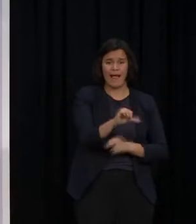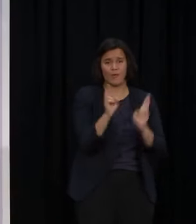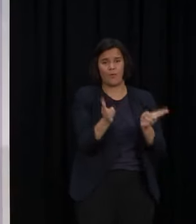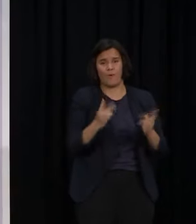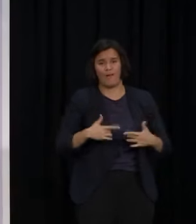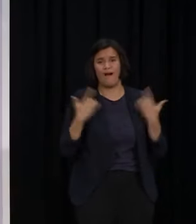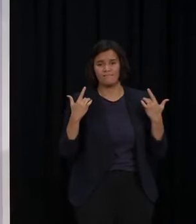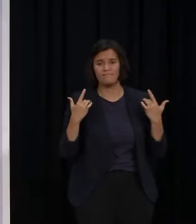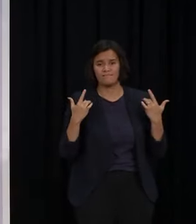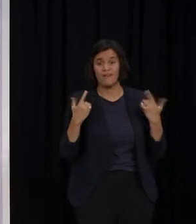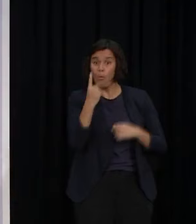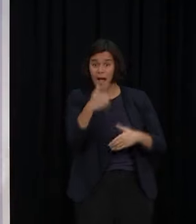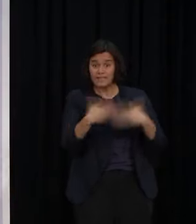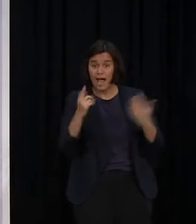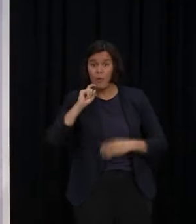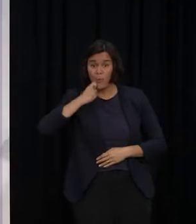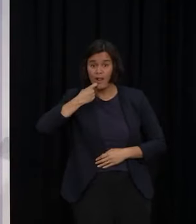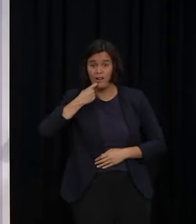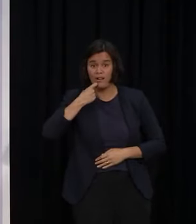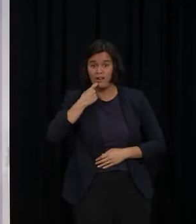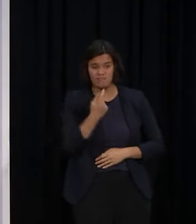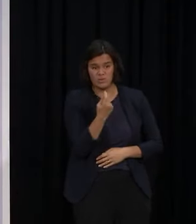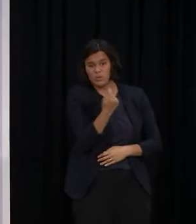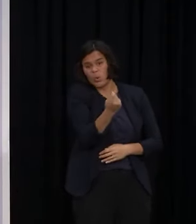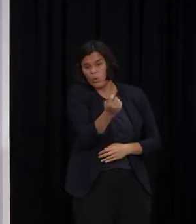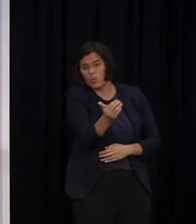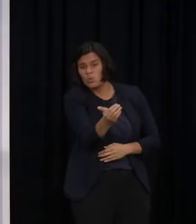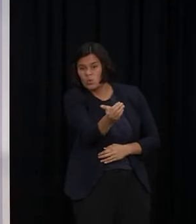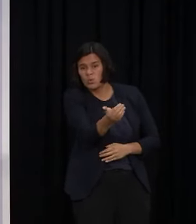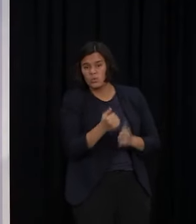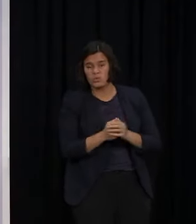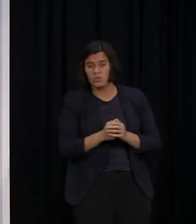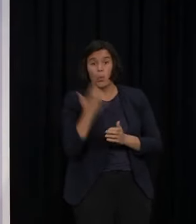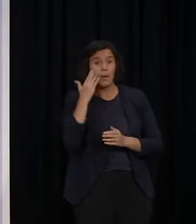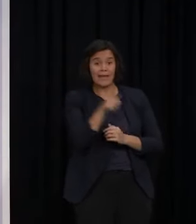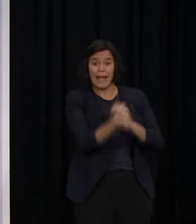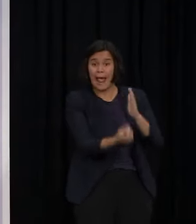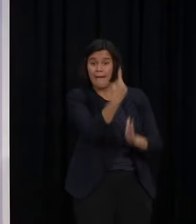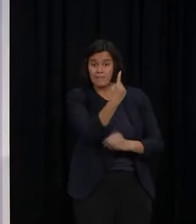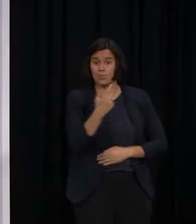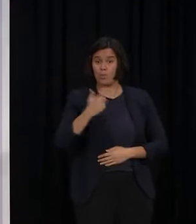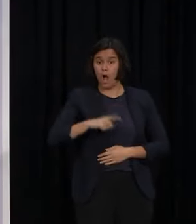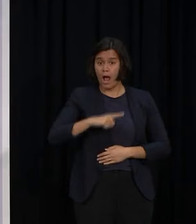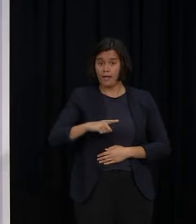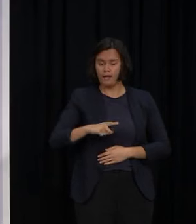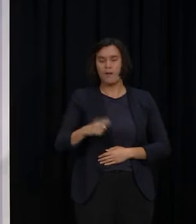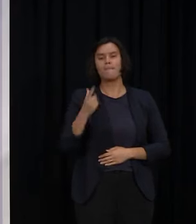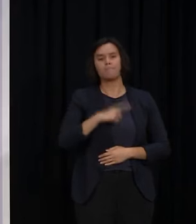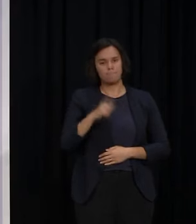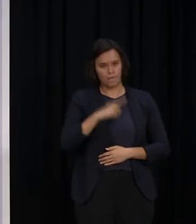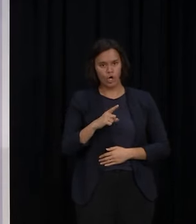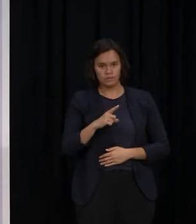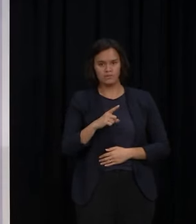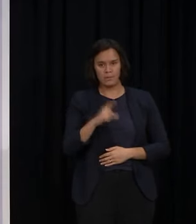And we will, I suspect sooner than you think. But when that happens, it will be because easing restrictions won't